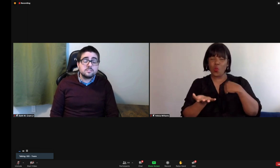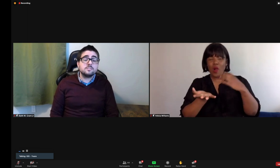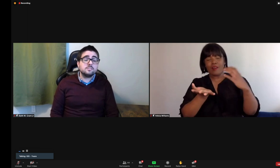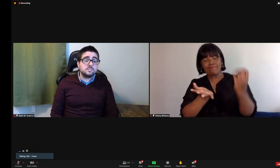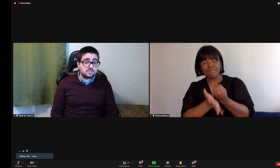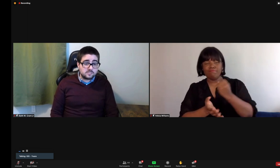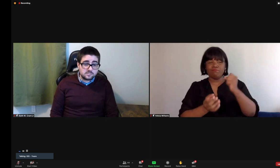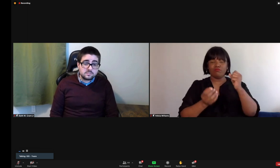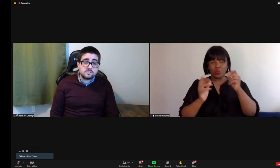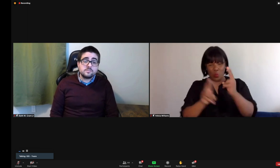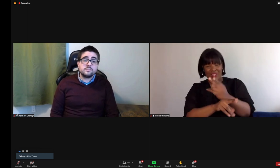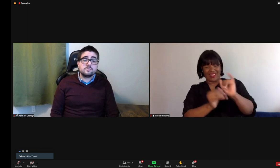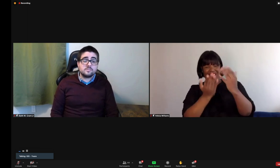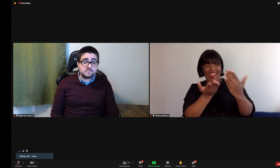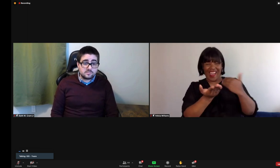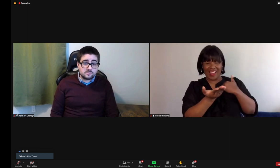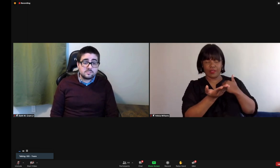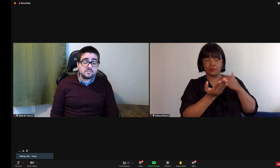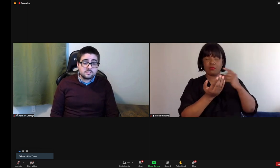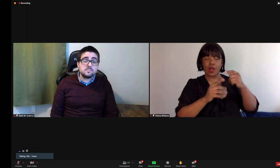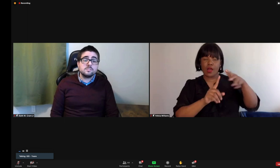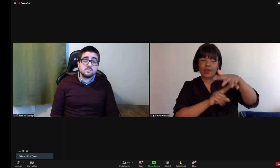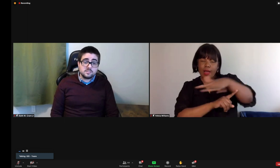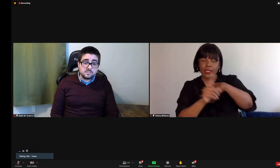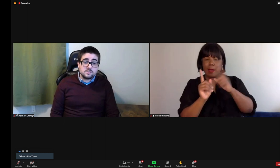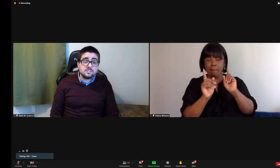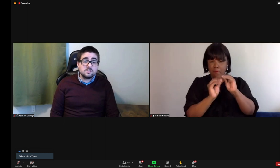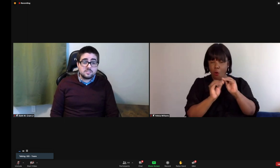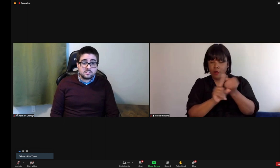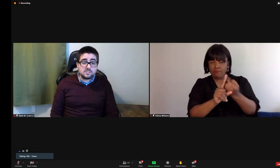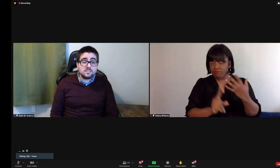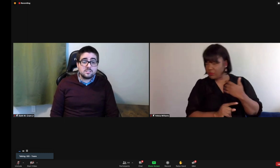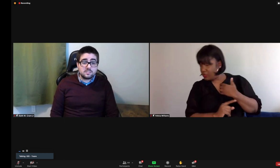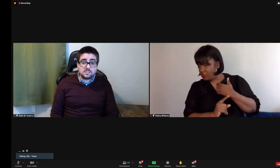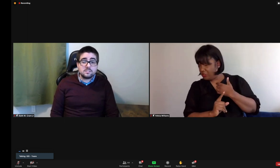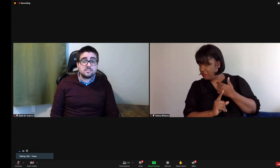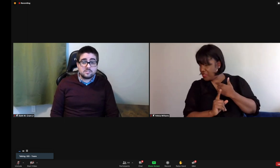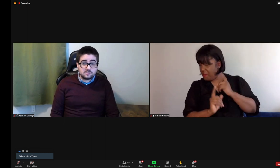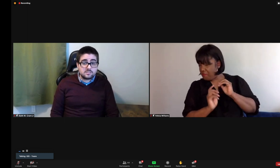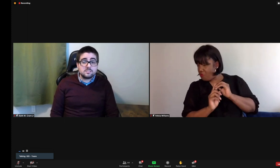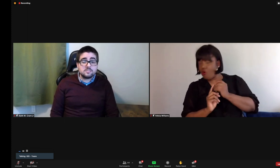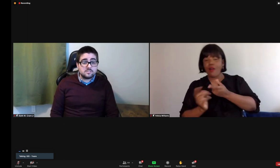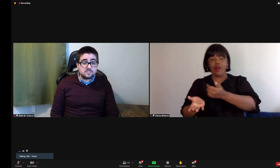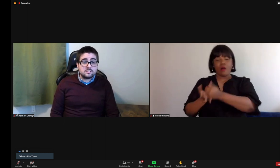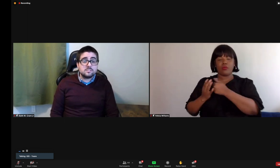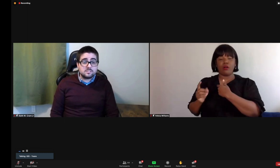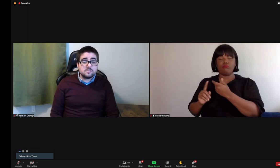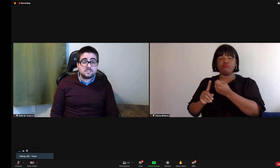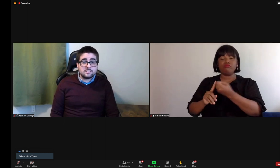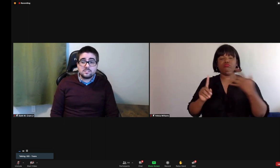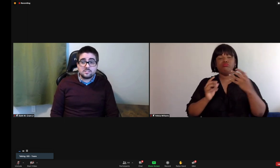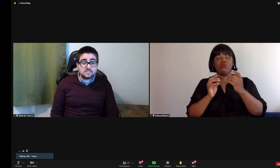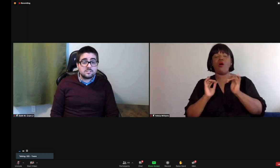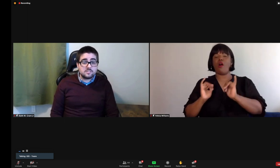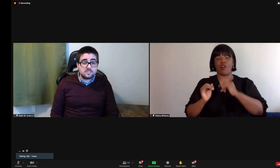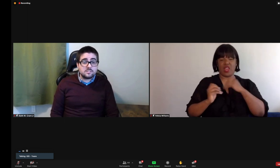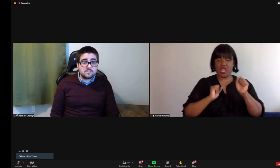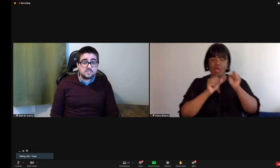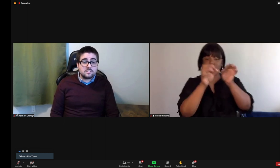members from the community really feel like they're represented in what they see. So there was so much context that went into it. And I would lean on that context